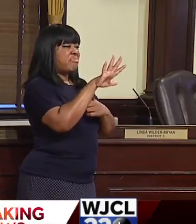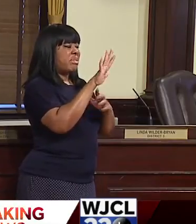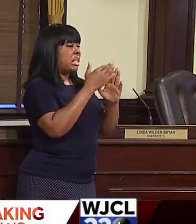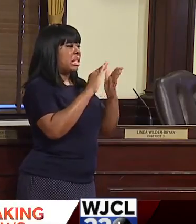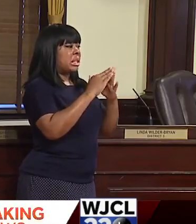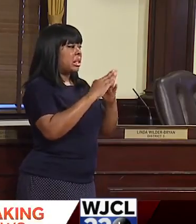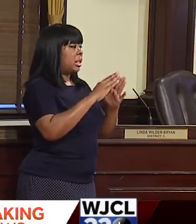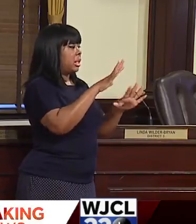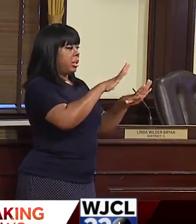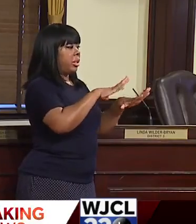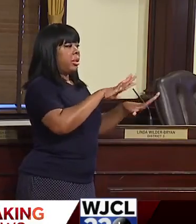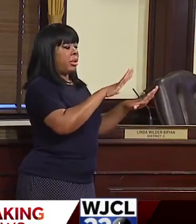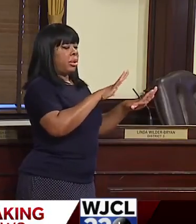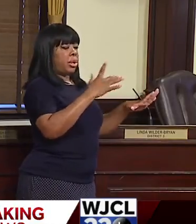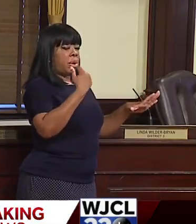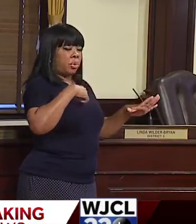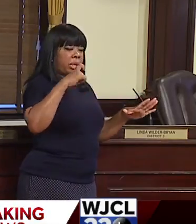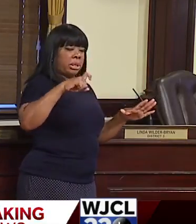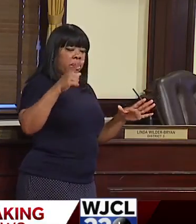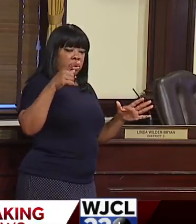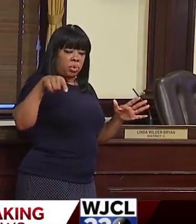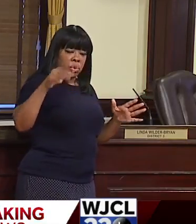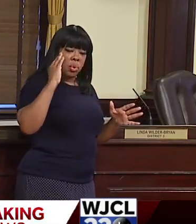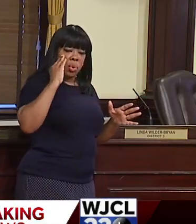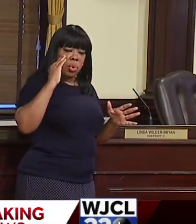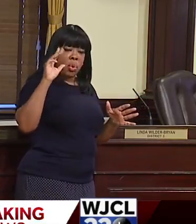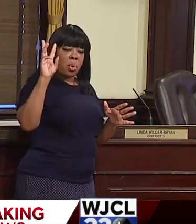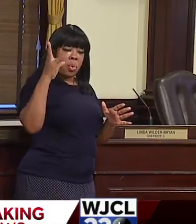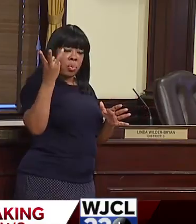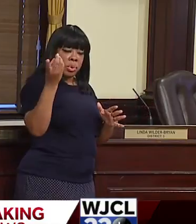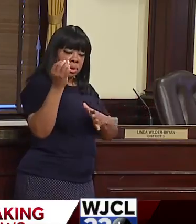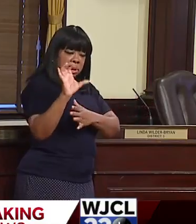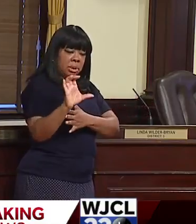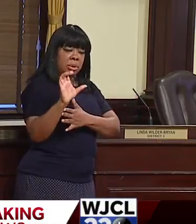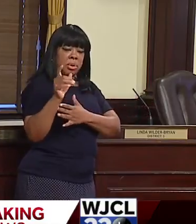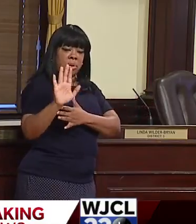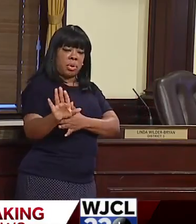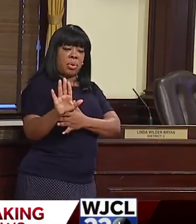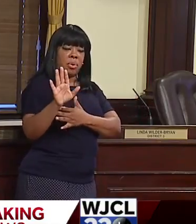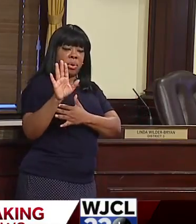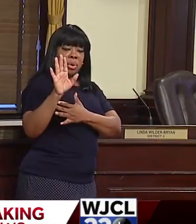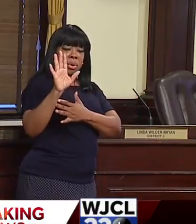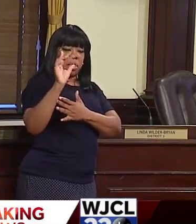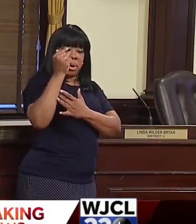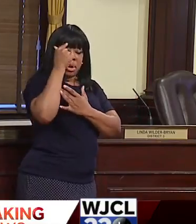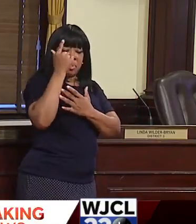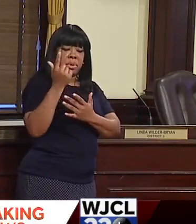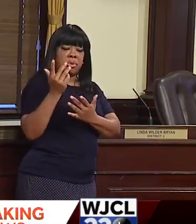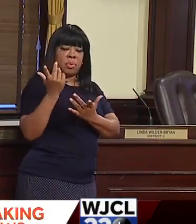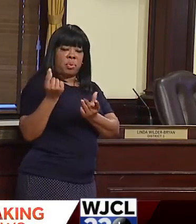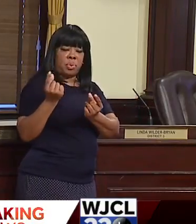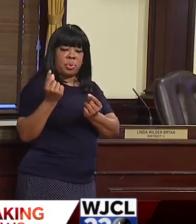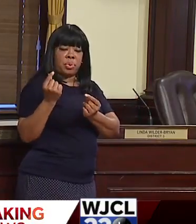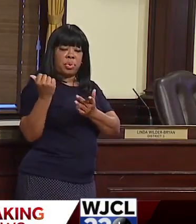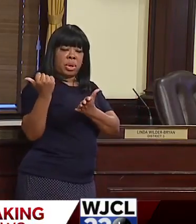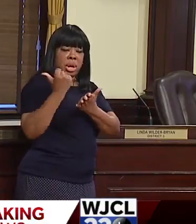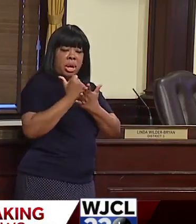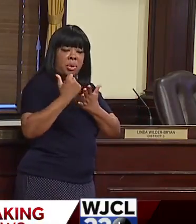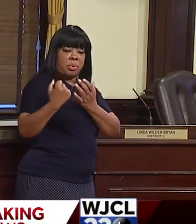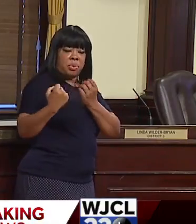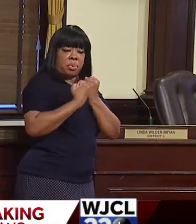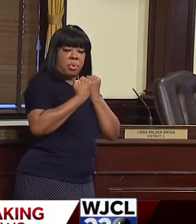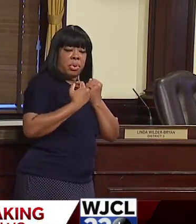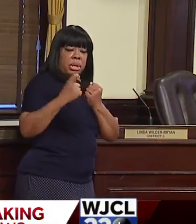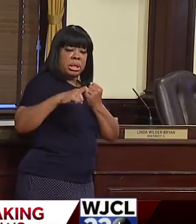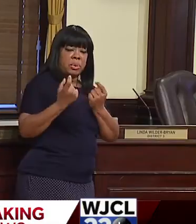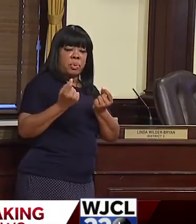the brunt of this as well. And we're asking Washington to give us direct aid to be able to address the needs that we have. Again,